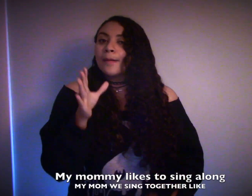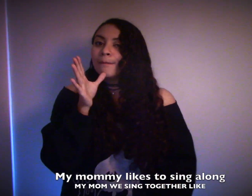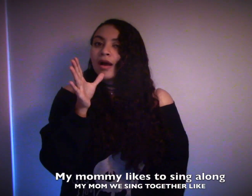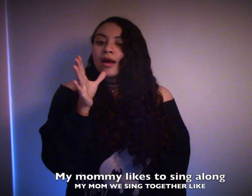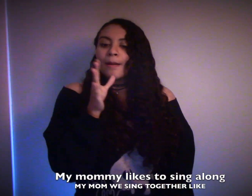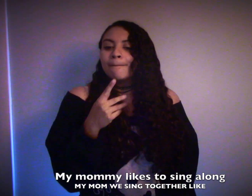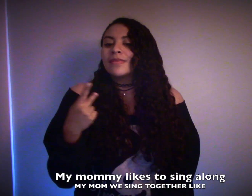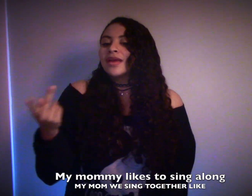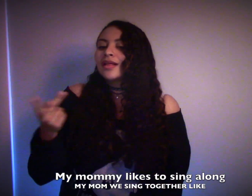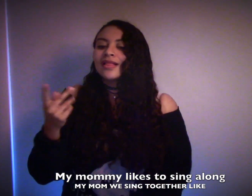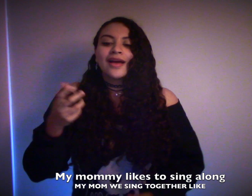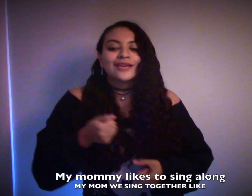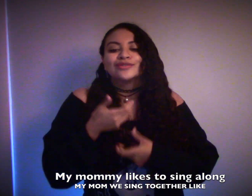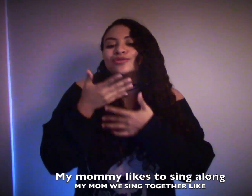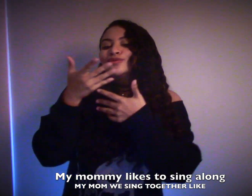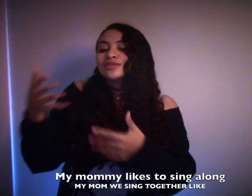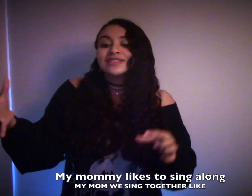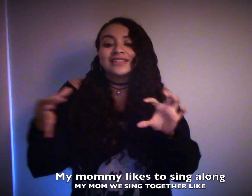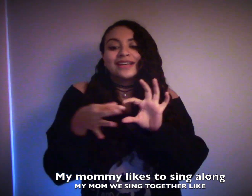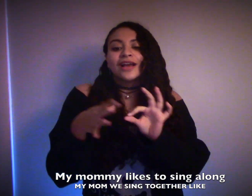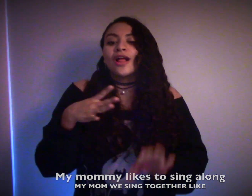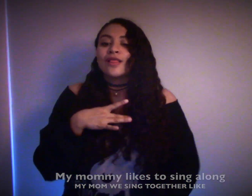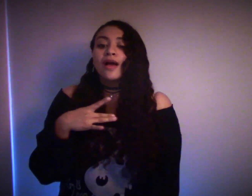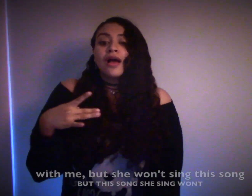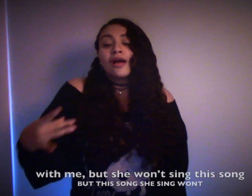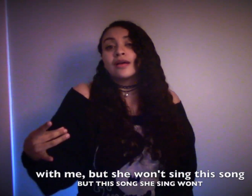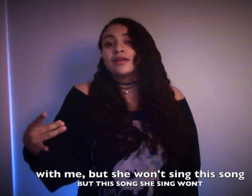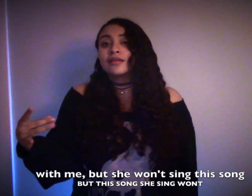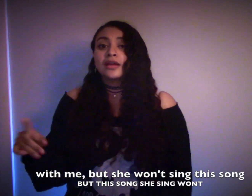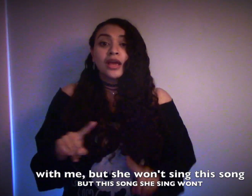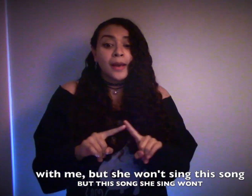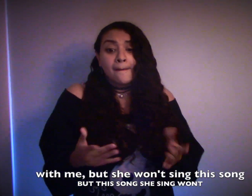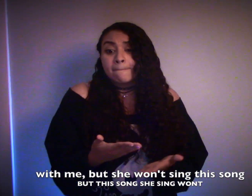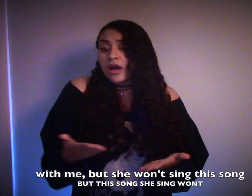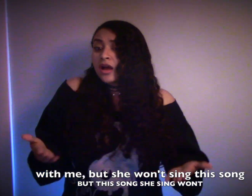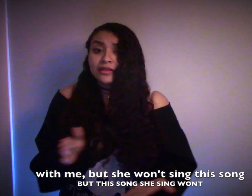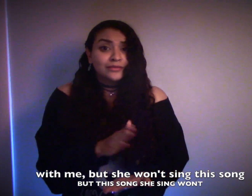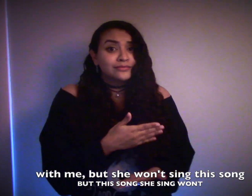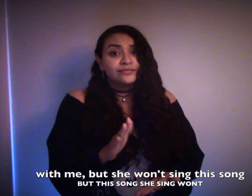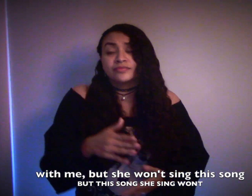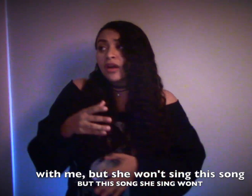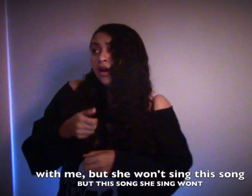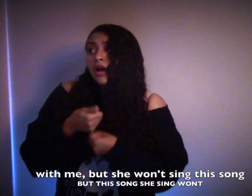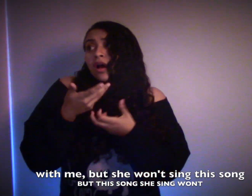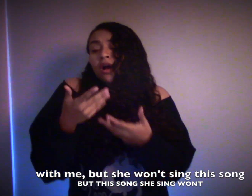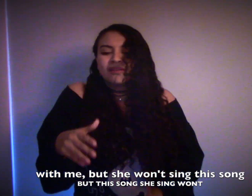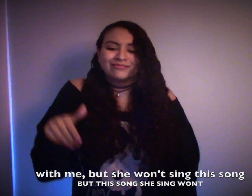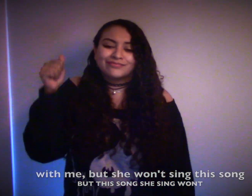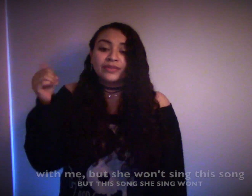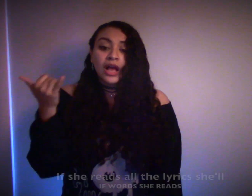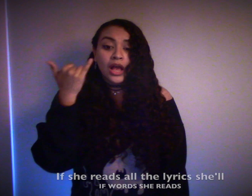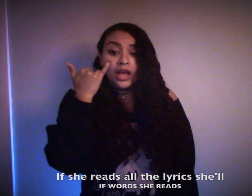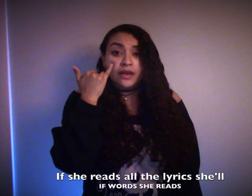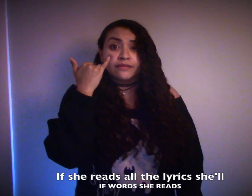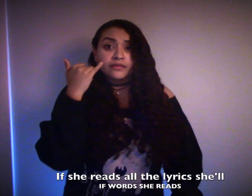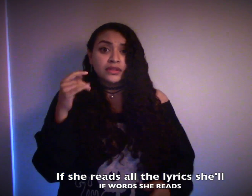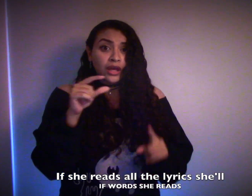mommy likes to sing along with me But she won't sing this song if she